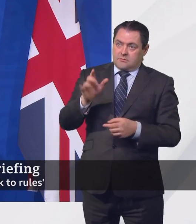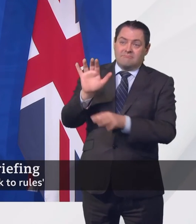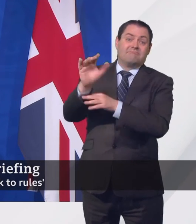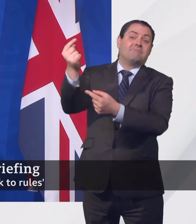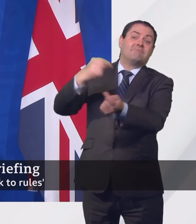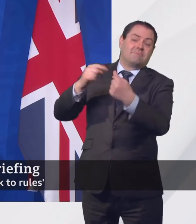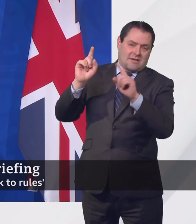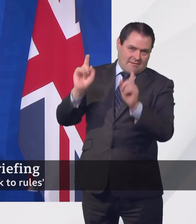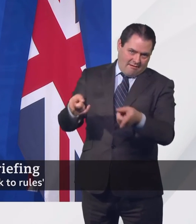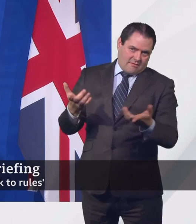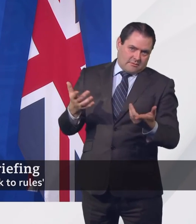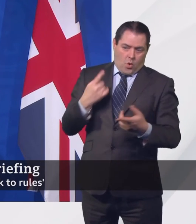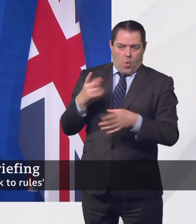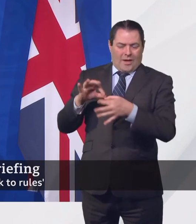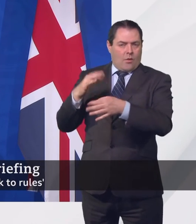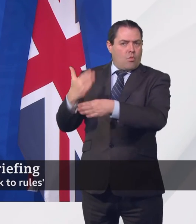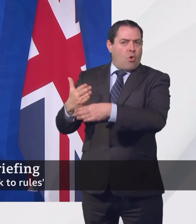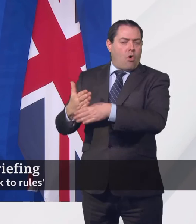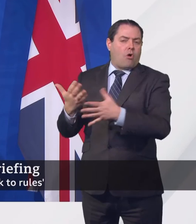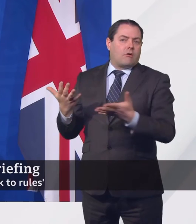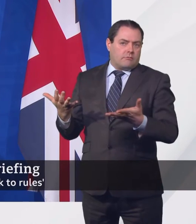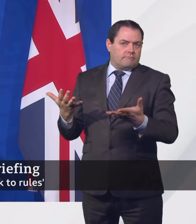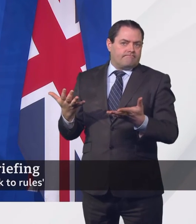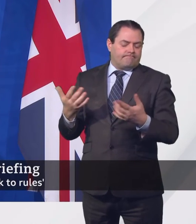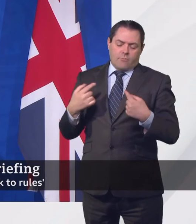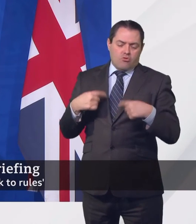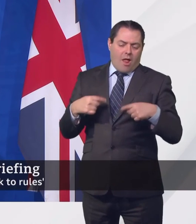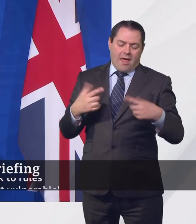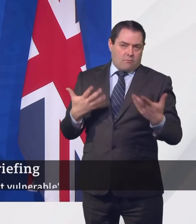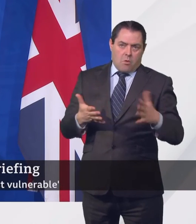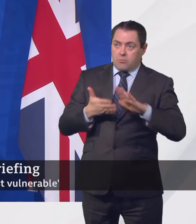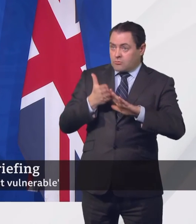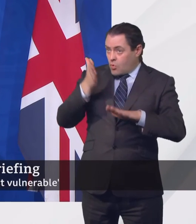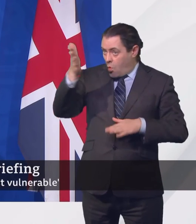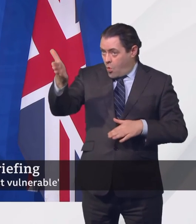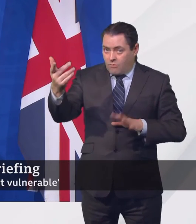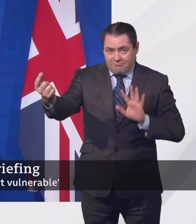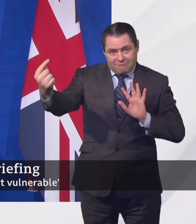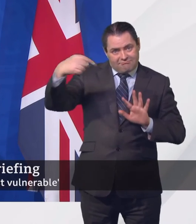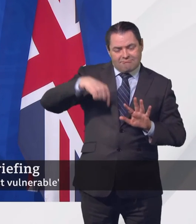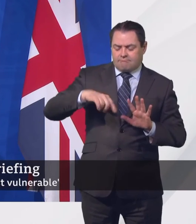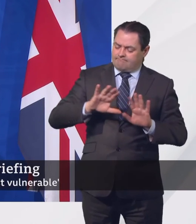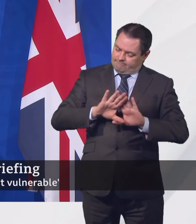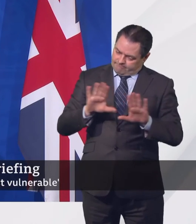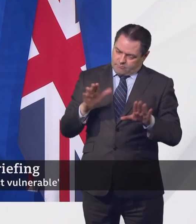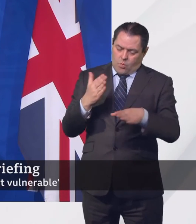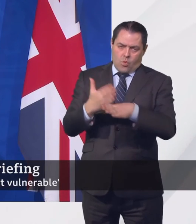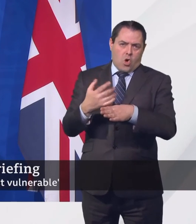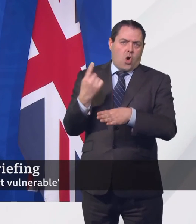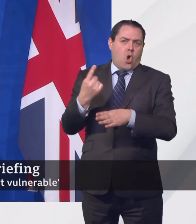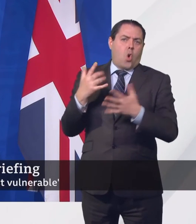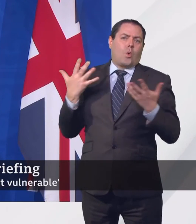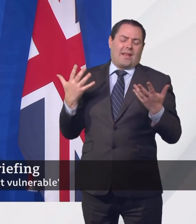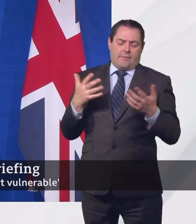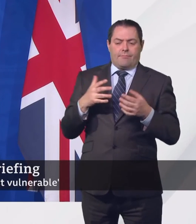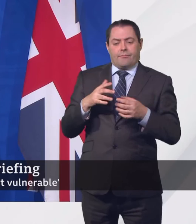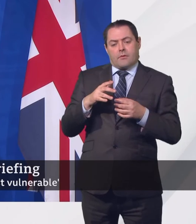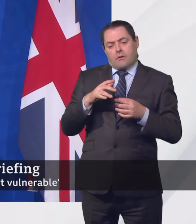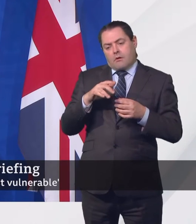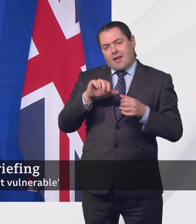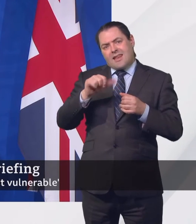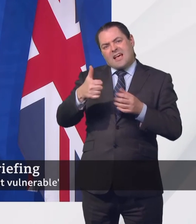it's still forbidden to travel. We'll be saying a bit more on April the 5th about what the